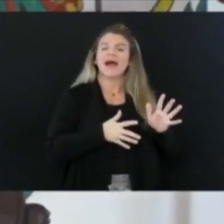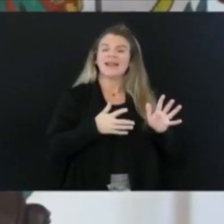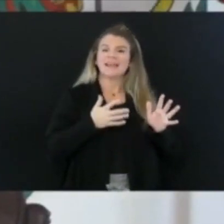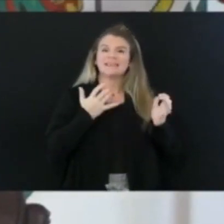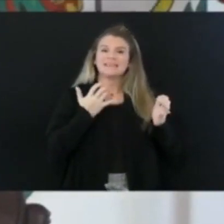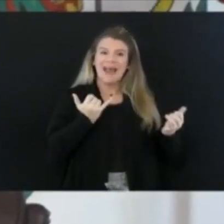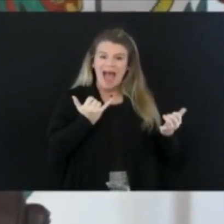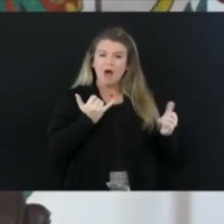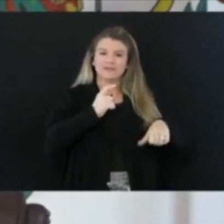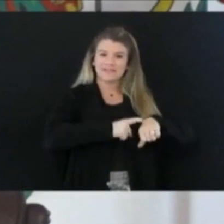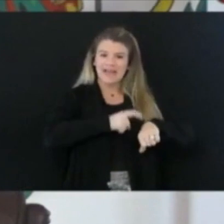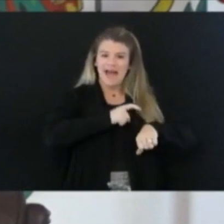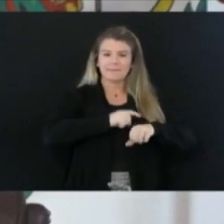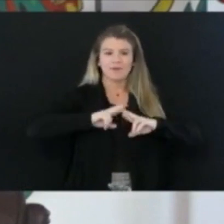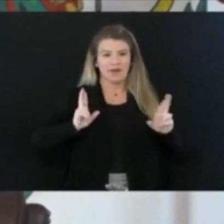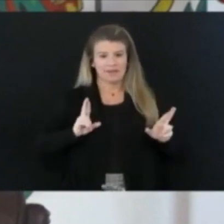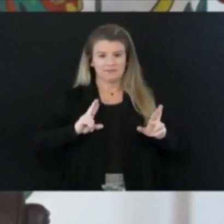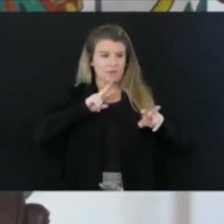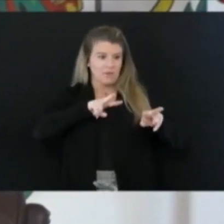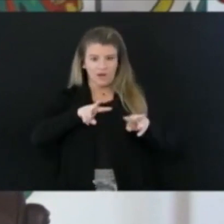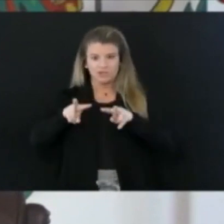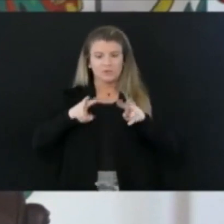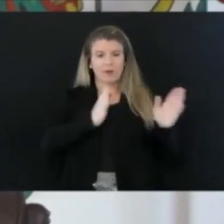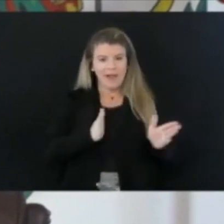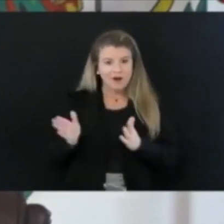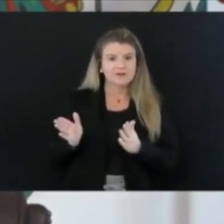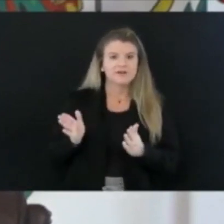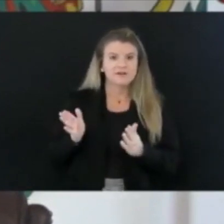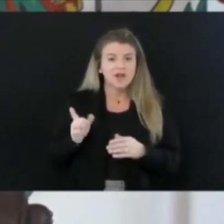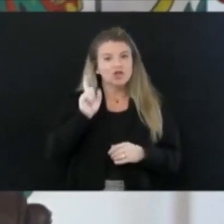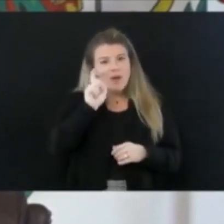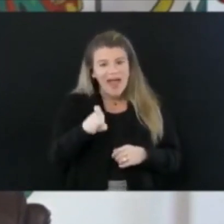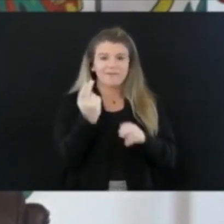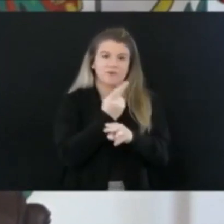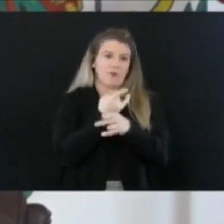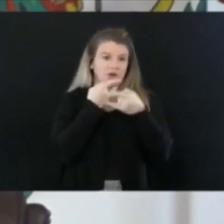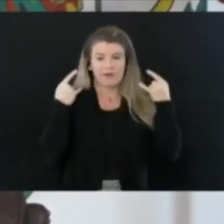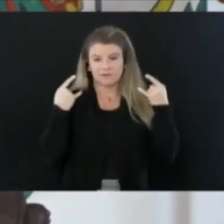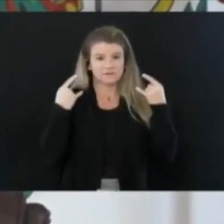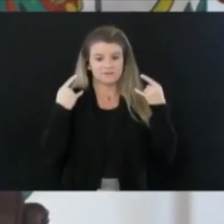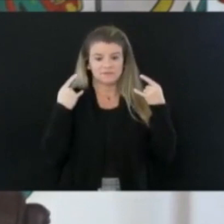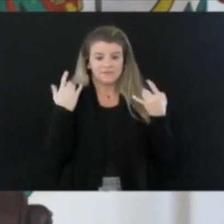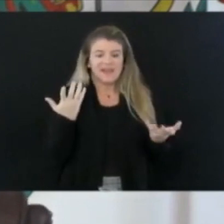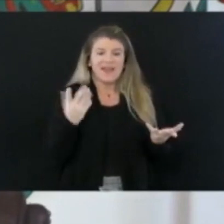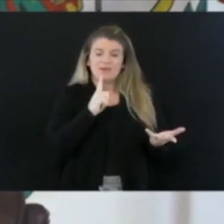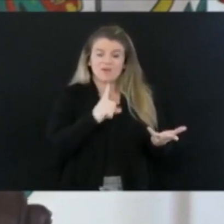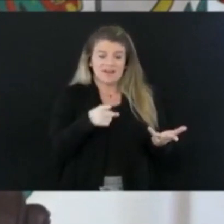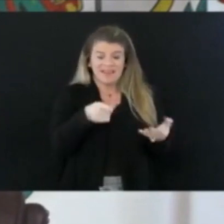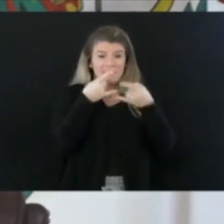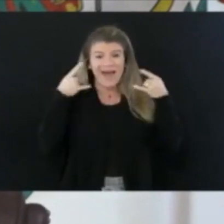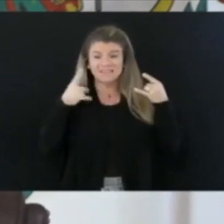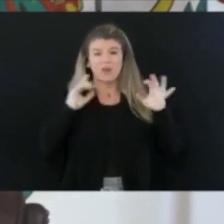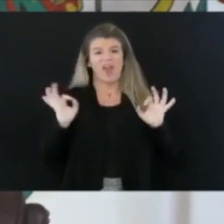to stay on our toes. We've got to wear a mask. I mean, how big a deal is this?